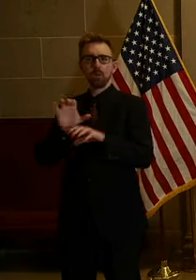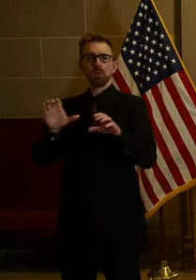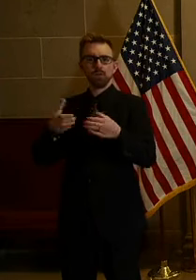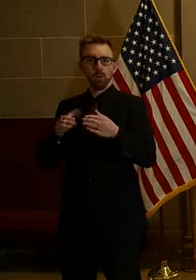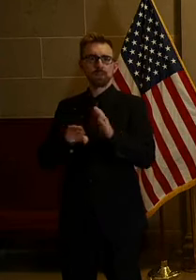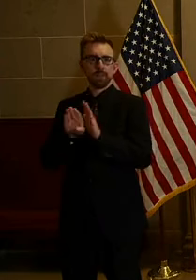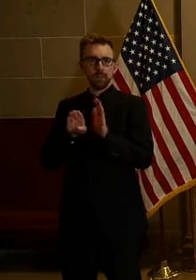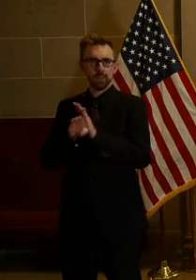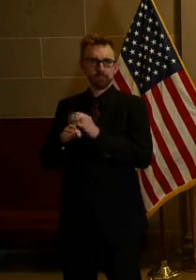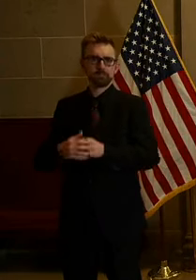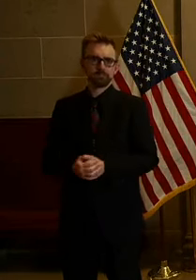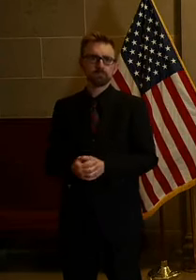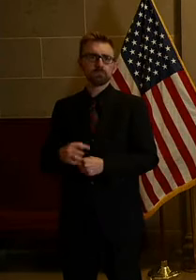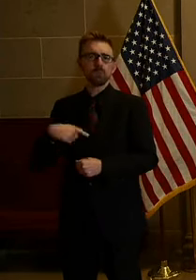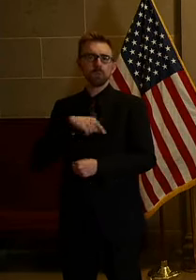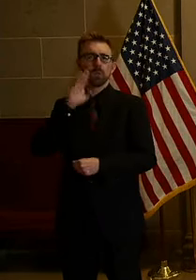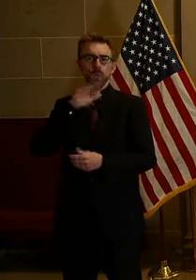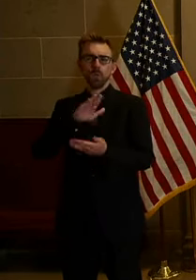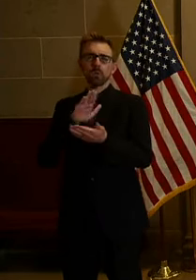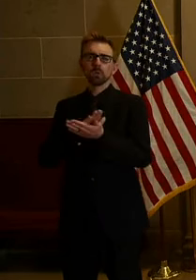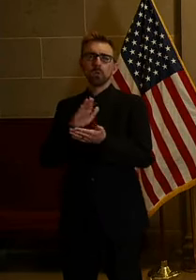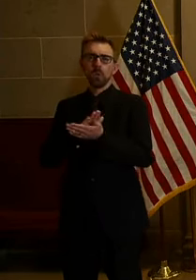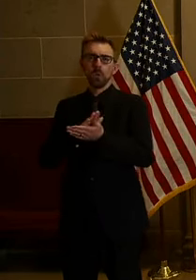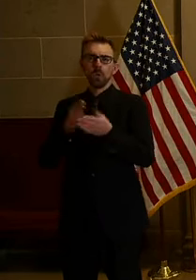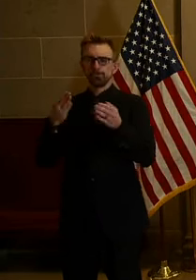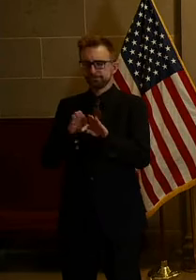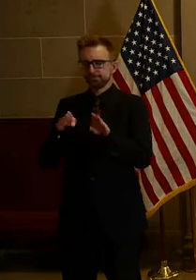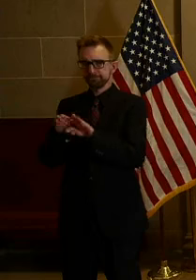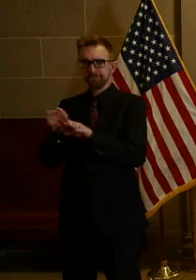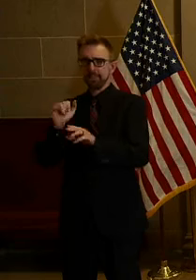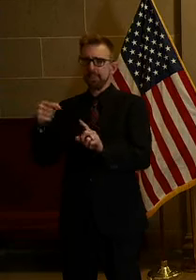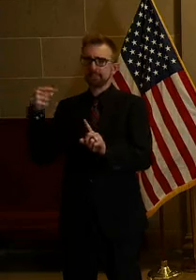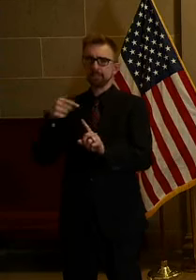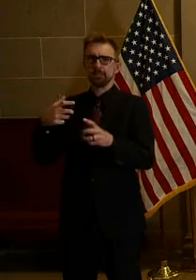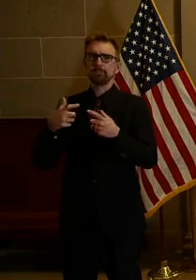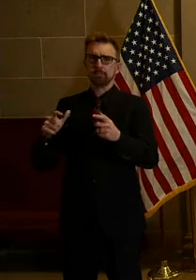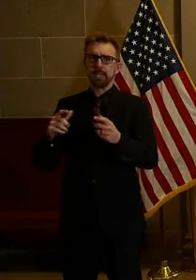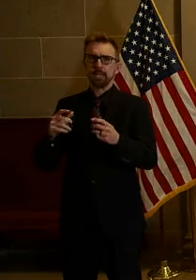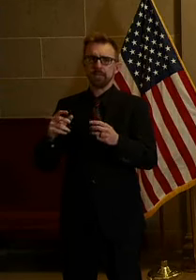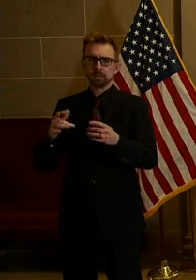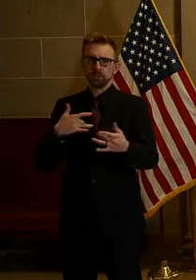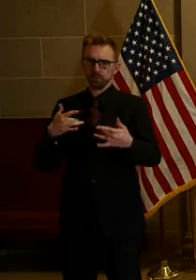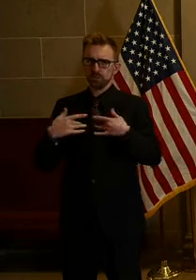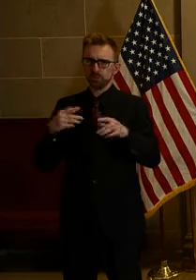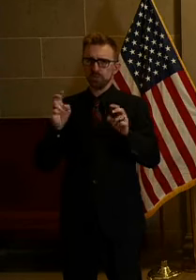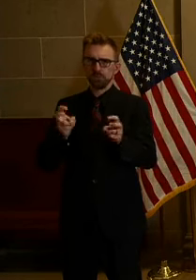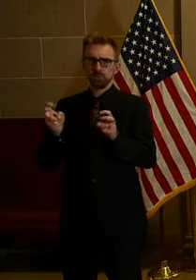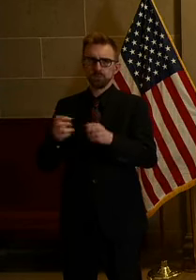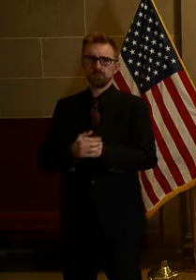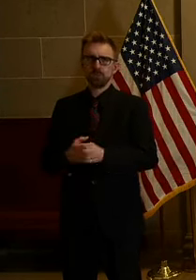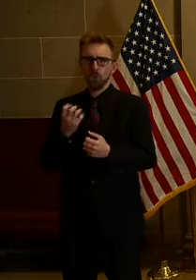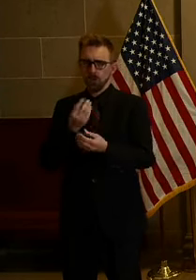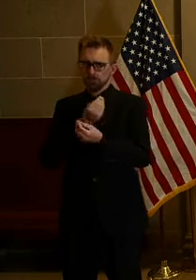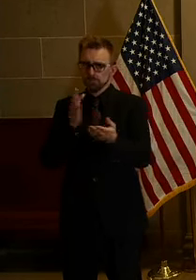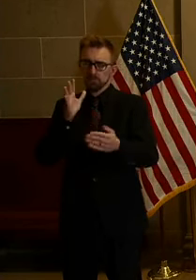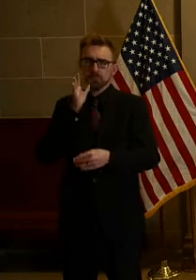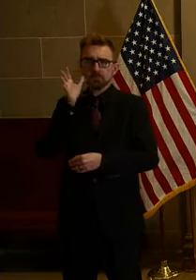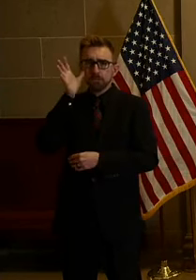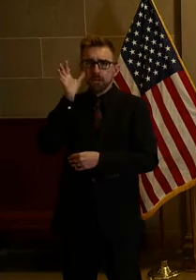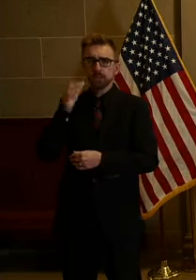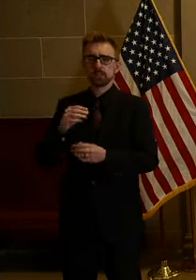We know school closures have been another big topic of concern and we want to make sure parents, teachers,